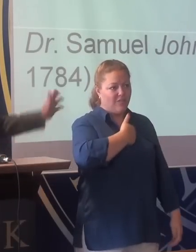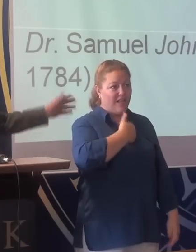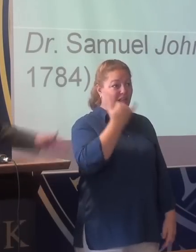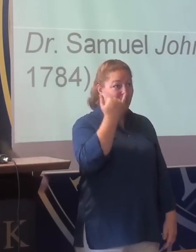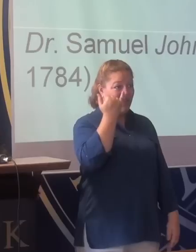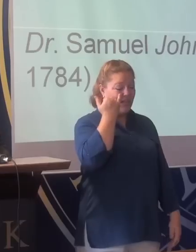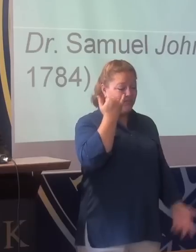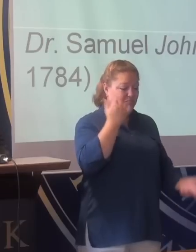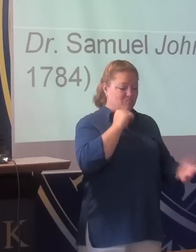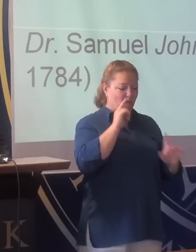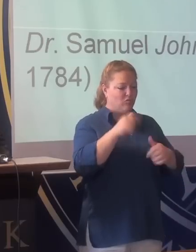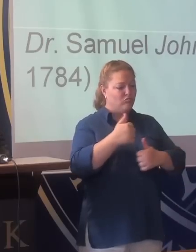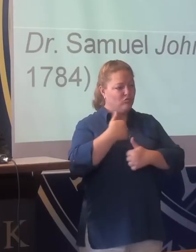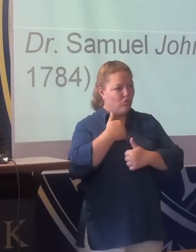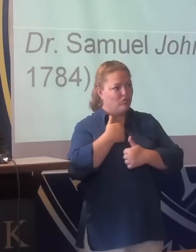a soldier or been at sea.